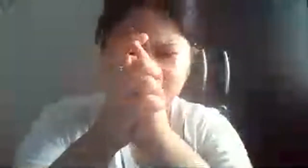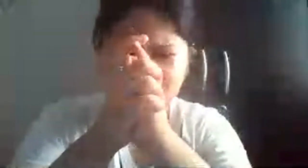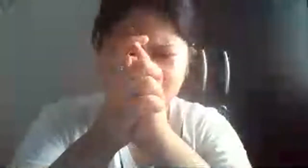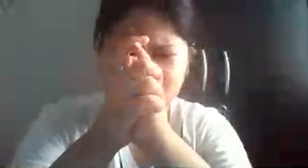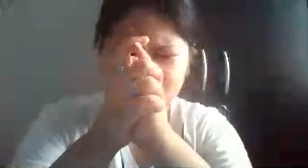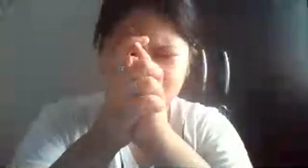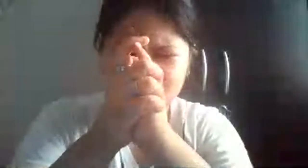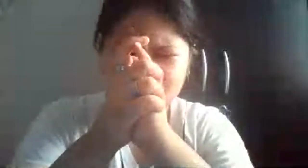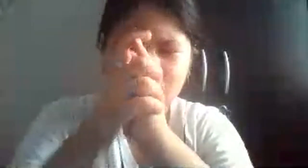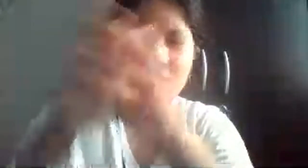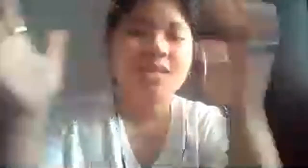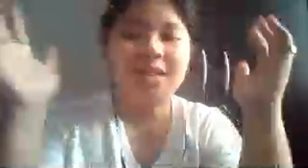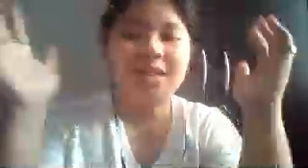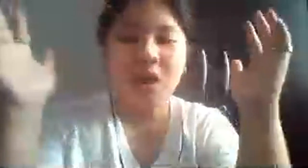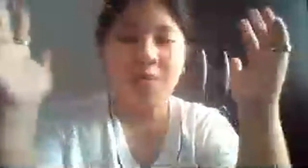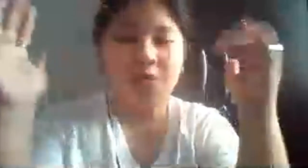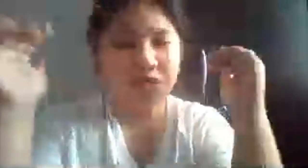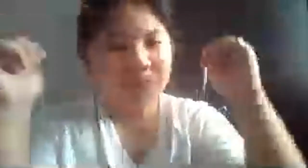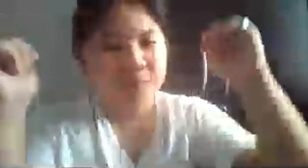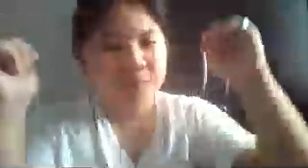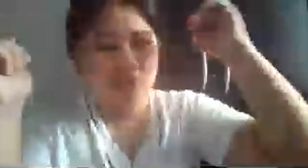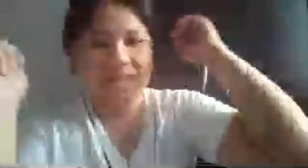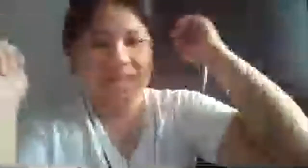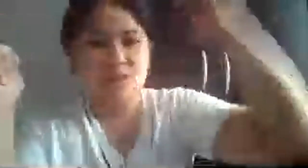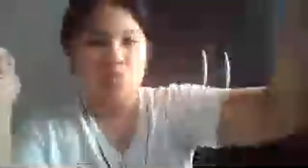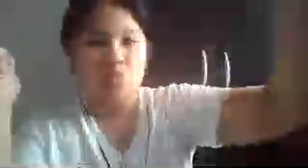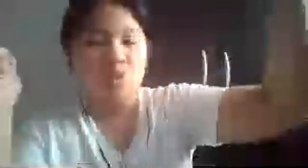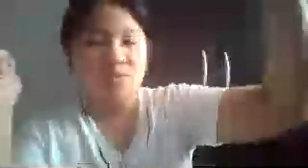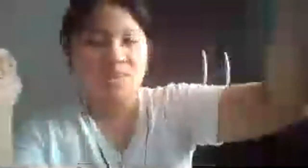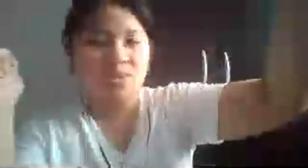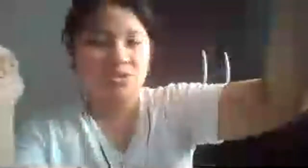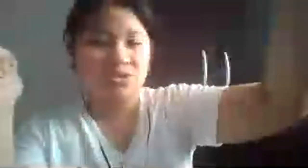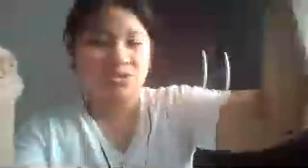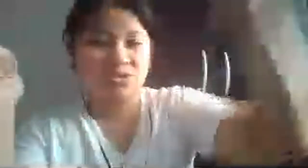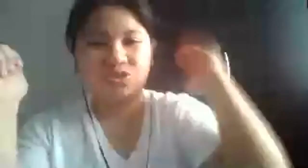sana po abutin pa po natin 1 million subscribers